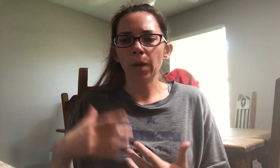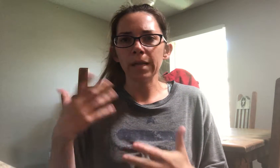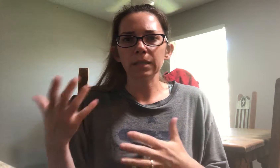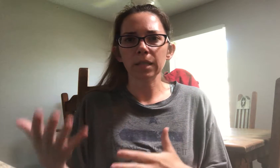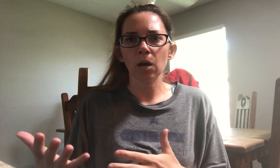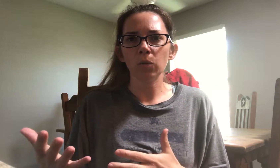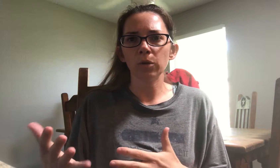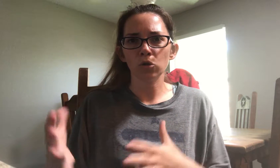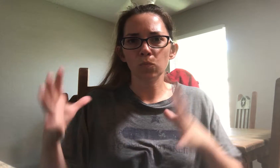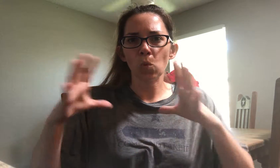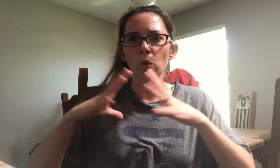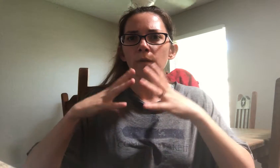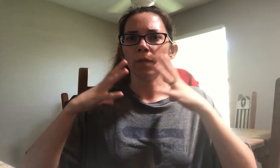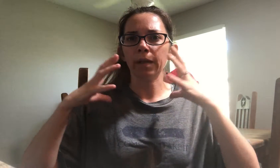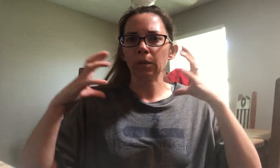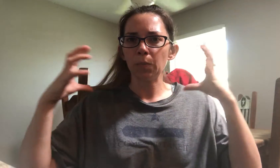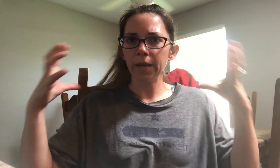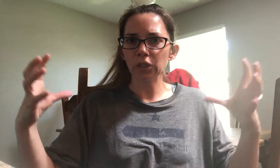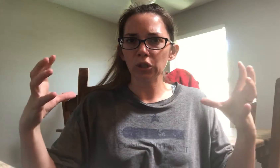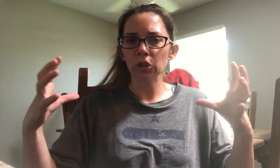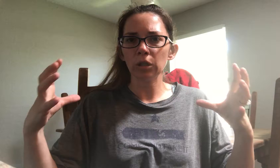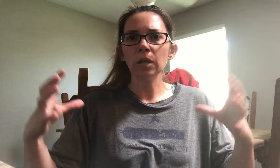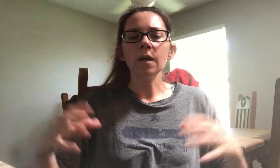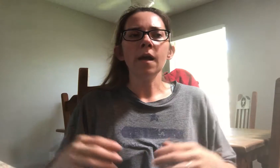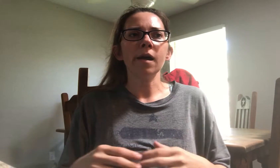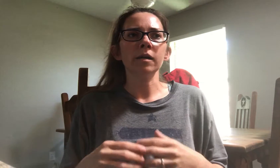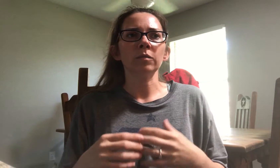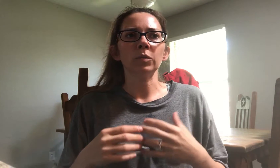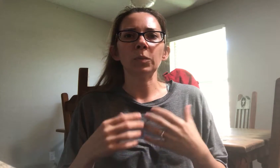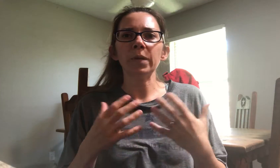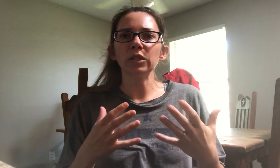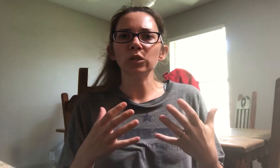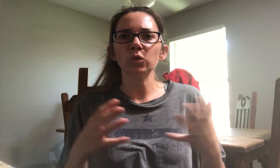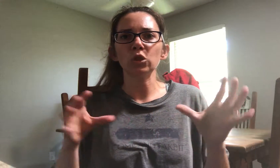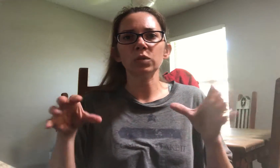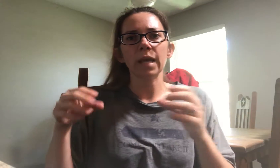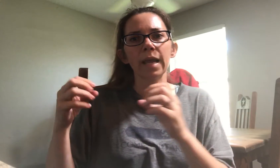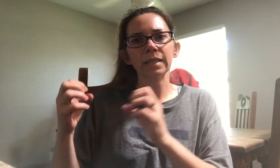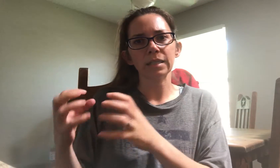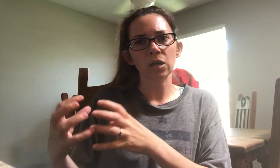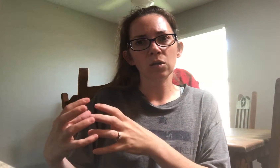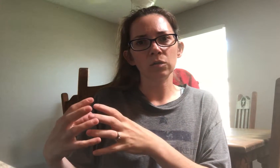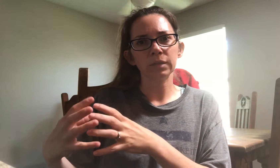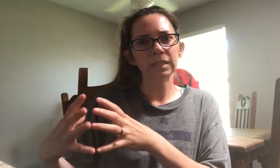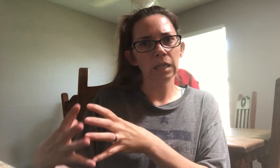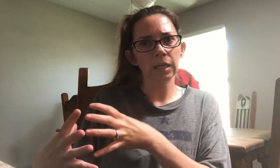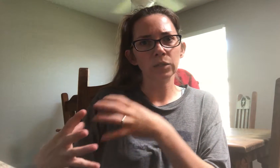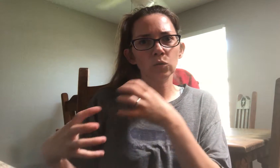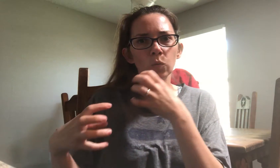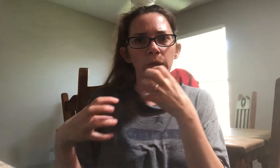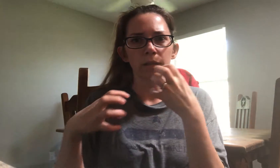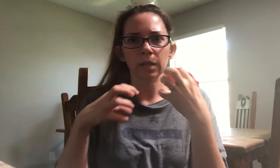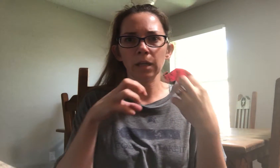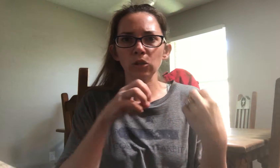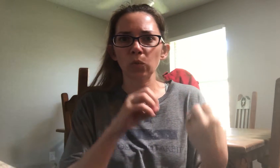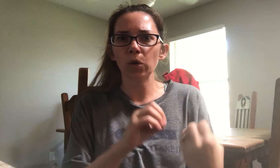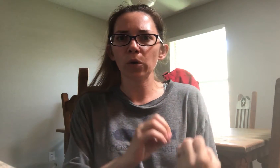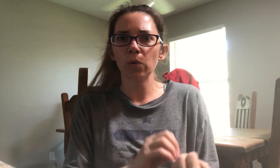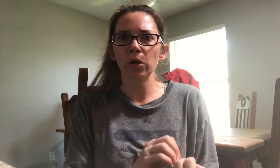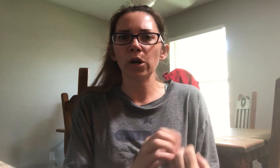Um, ASL would use more of like the picture. Um, the pigeon would use the ASL sign with the English word order.